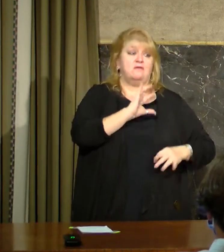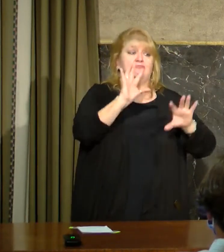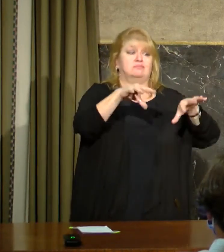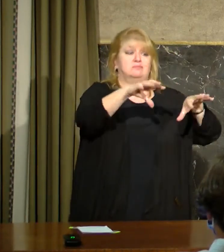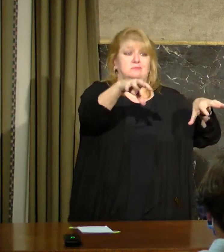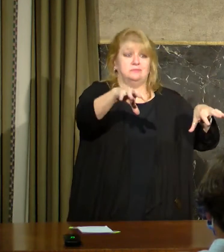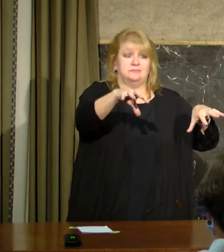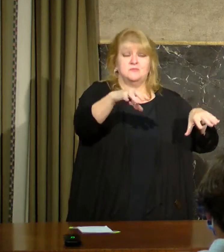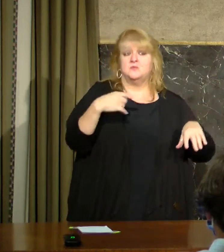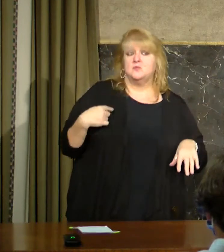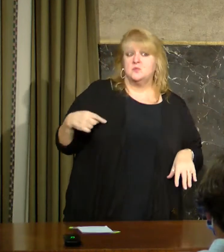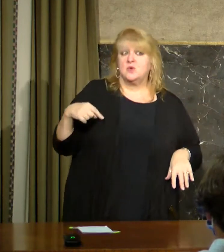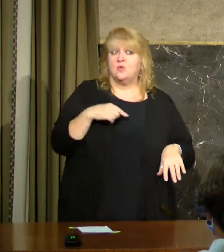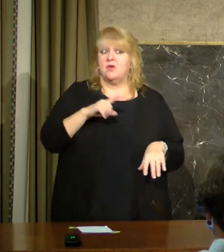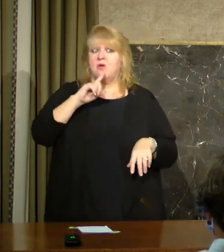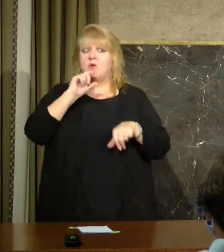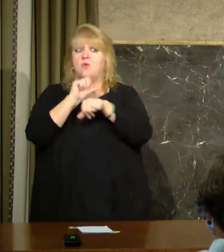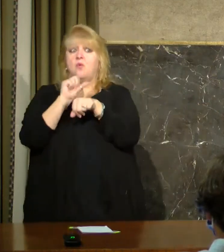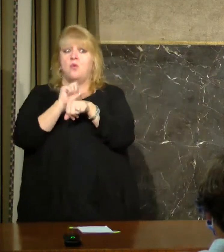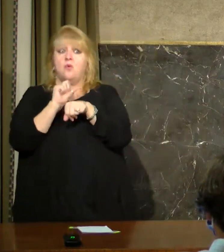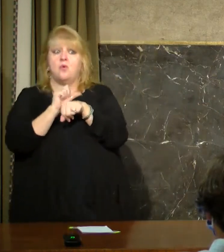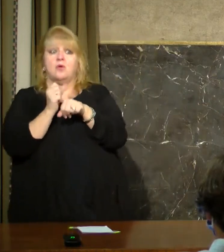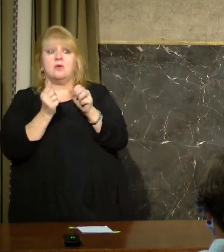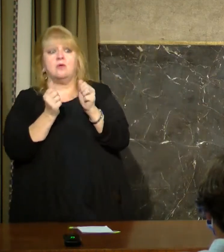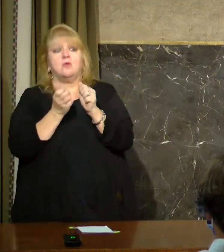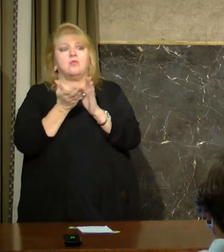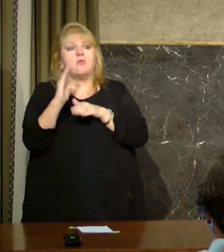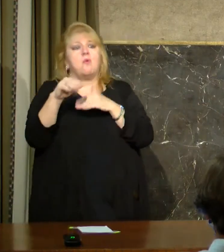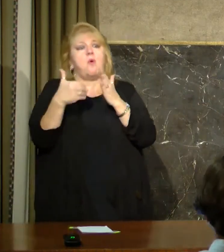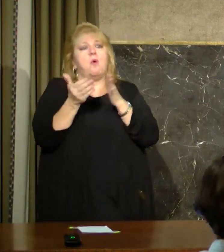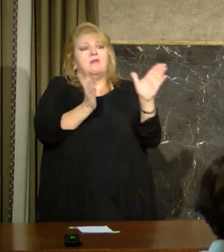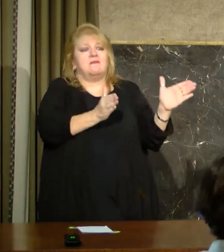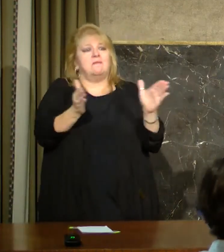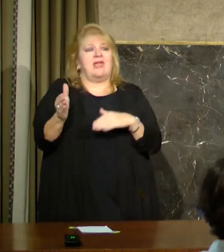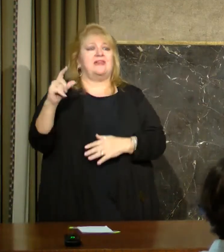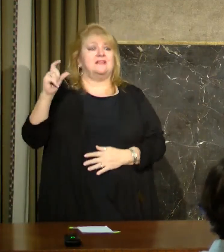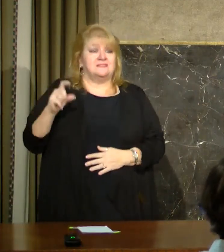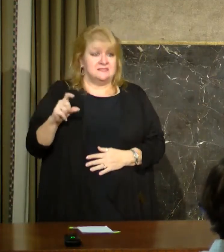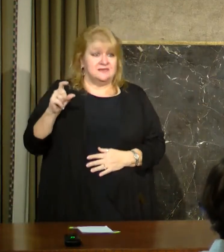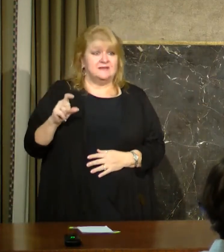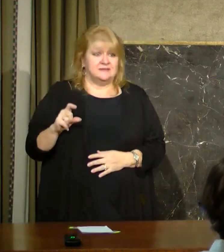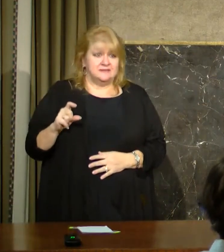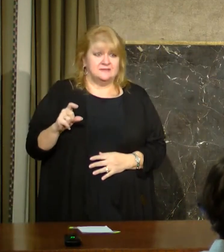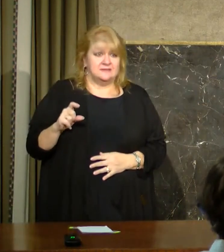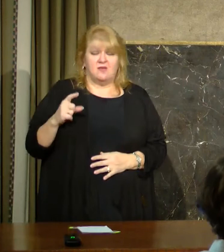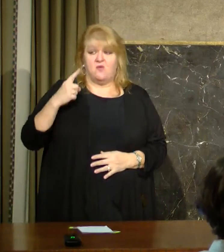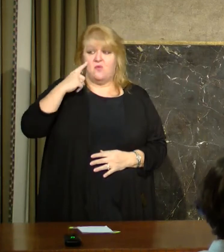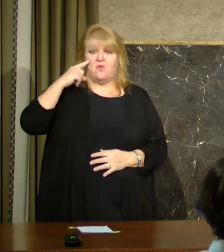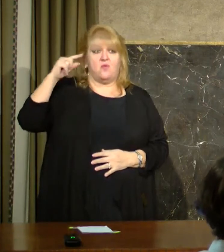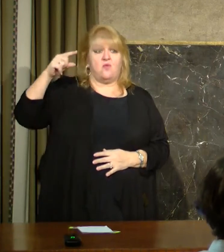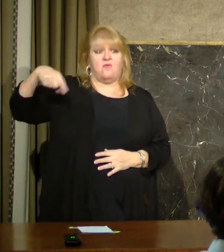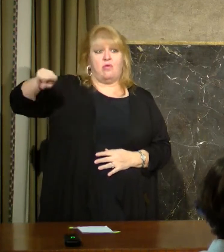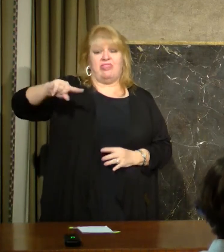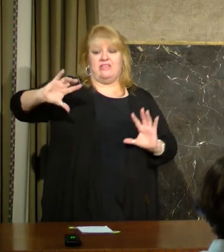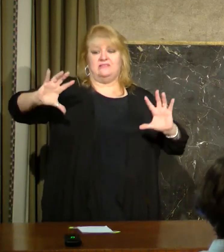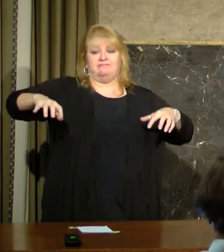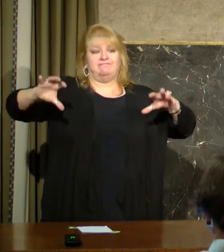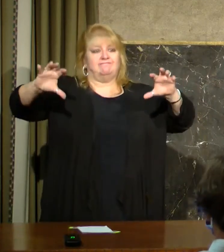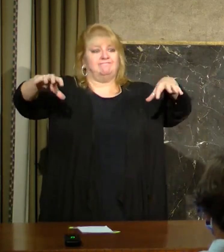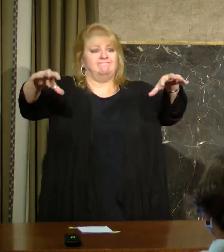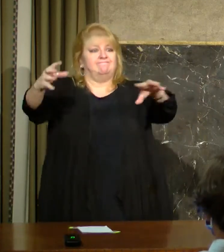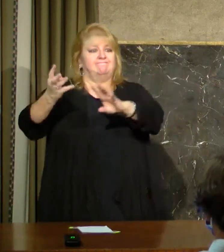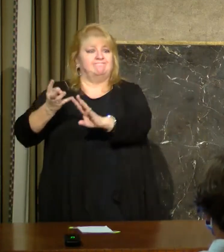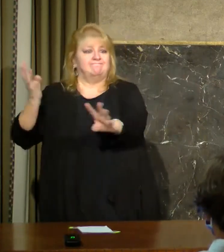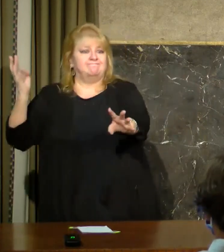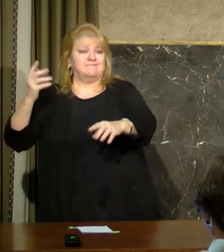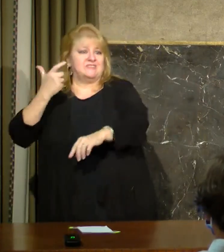working through all of the planning necessary to actually do these events. But we're not at the